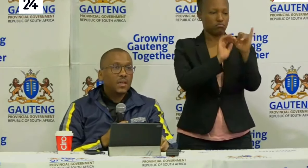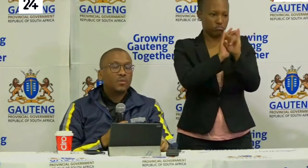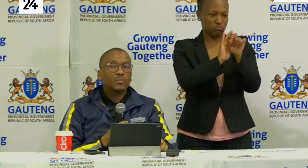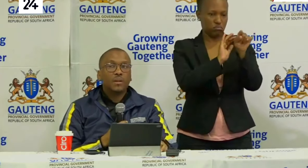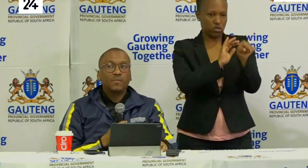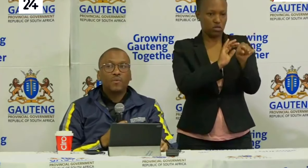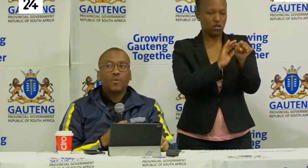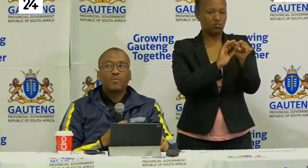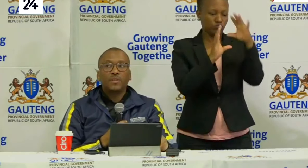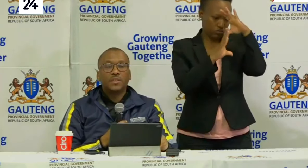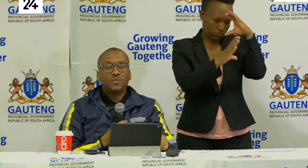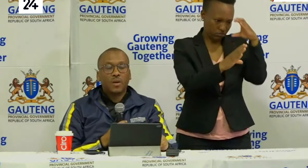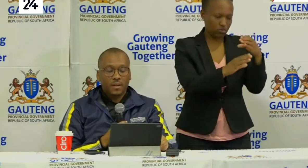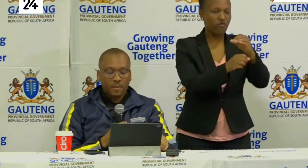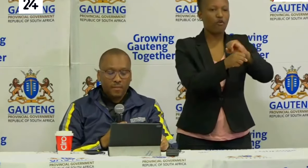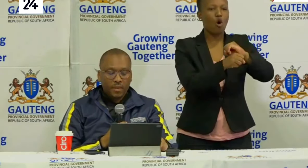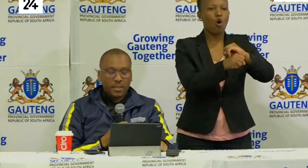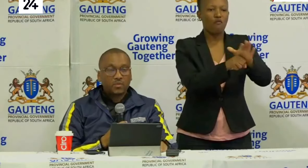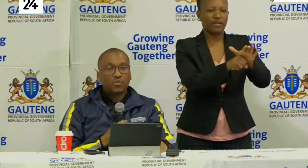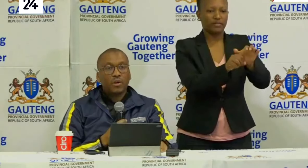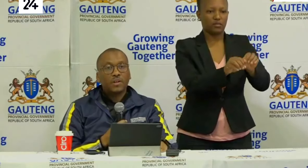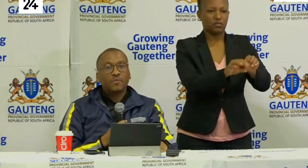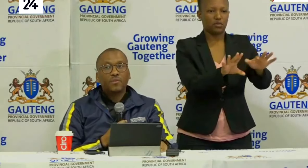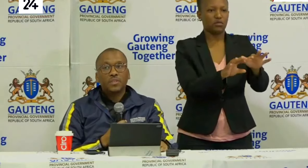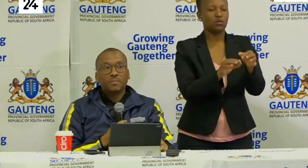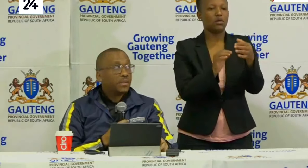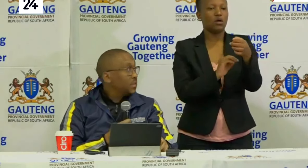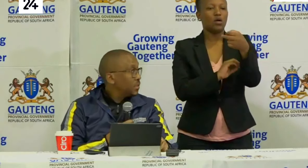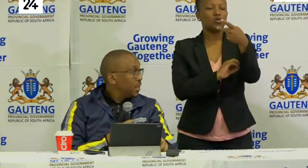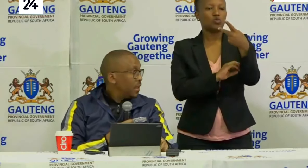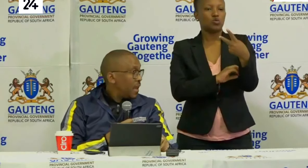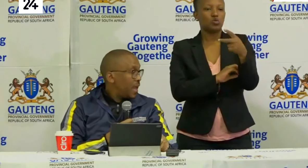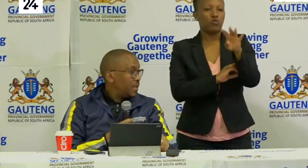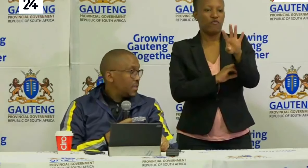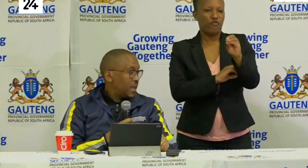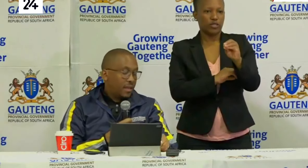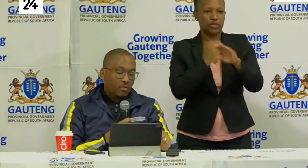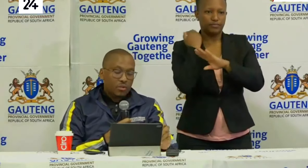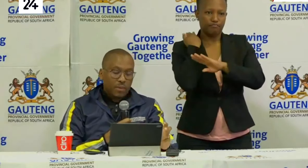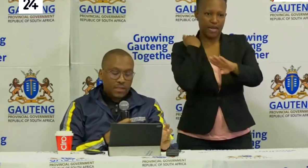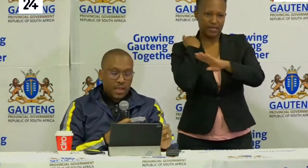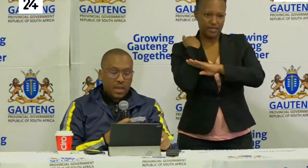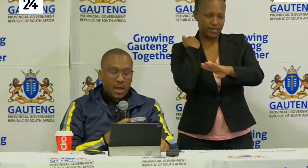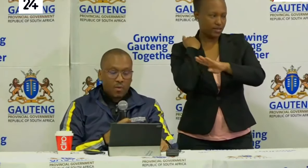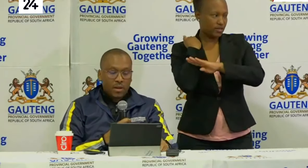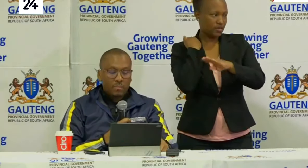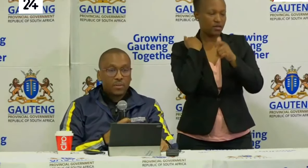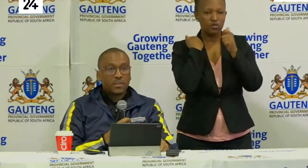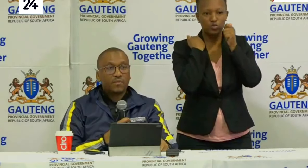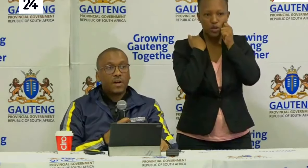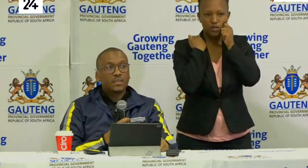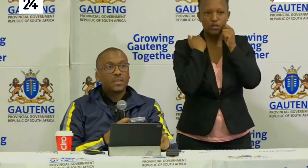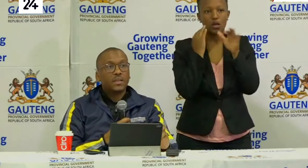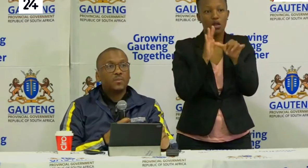hospital for COVID in Tswane. It has got 240 beds and those beds are quite